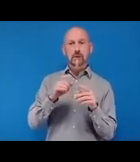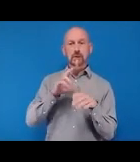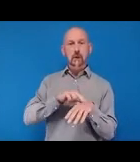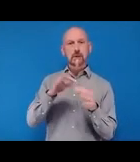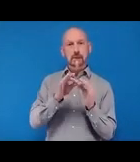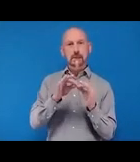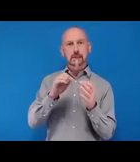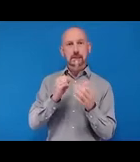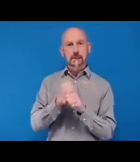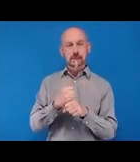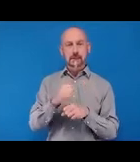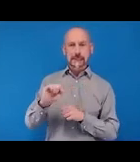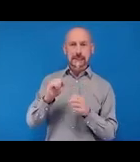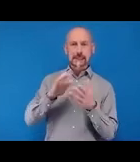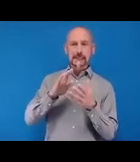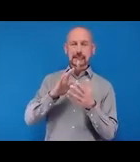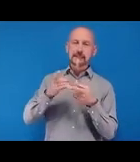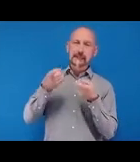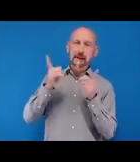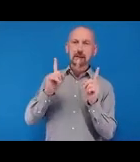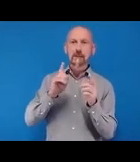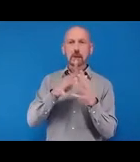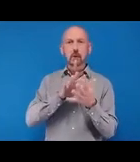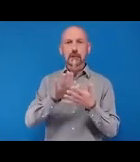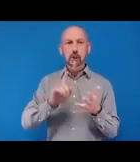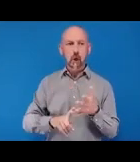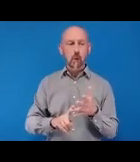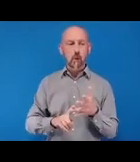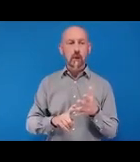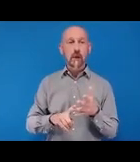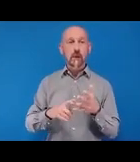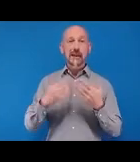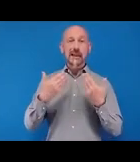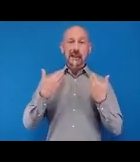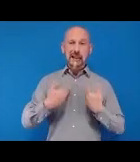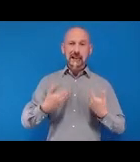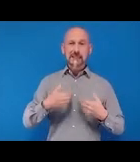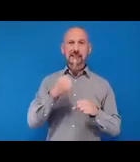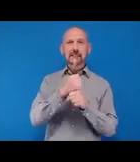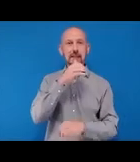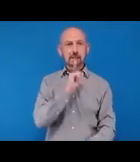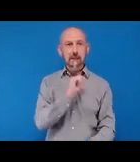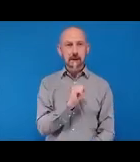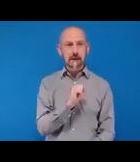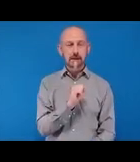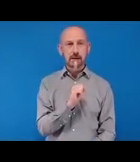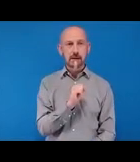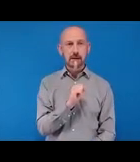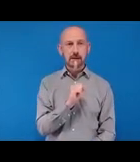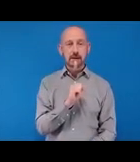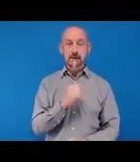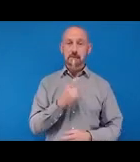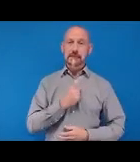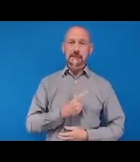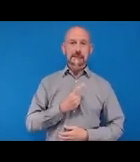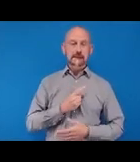Director of WHO. Ladies and gentlemen, it is an honour for me to